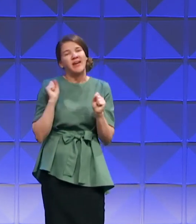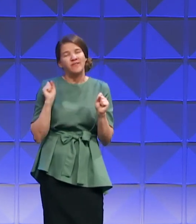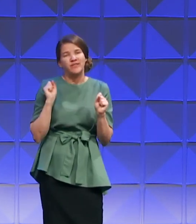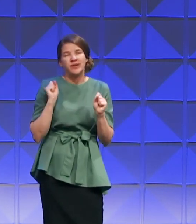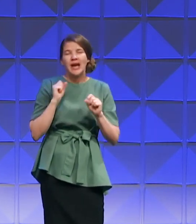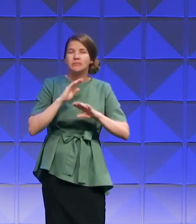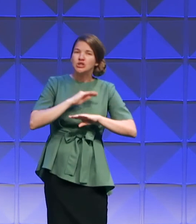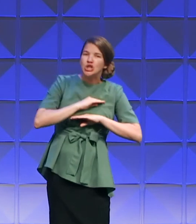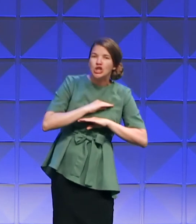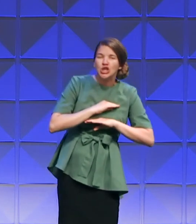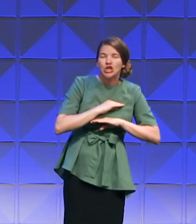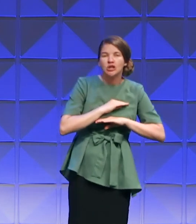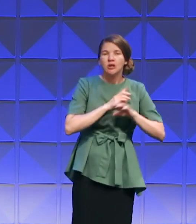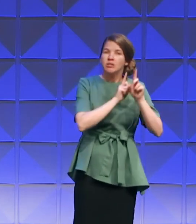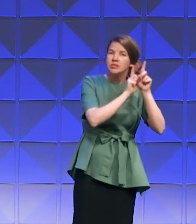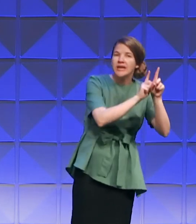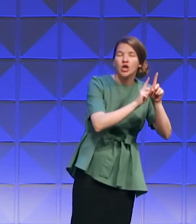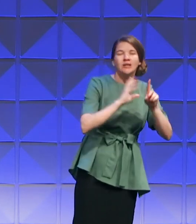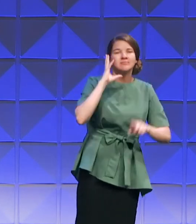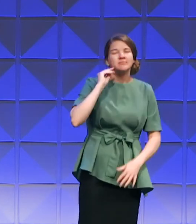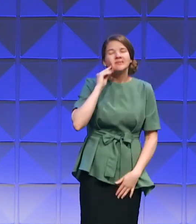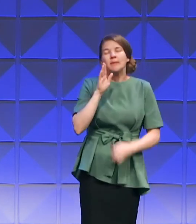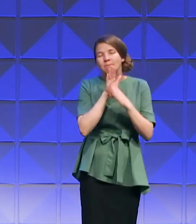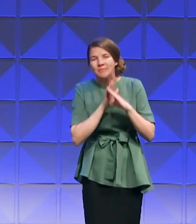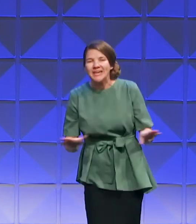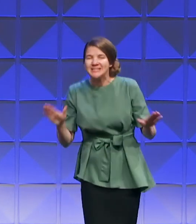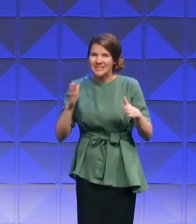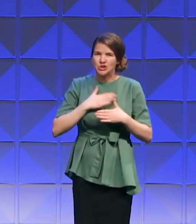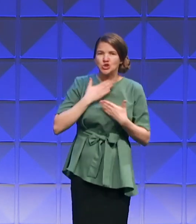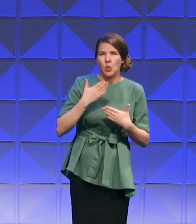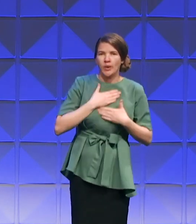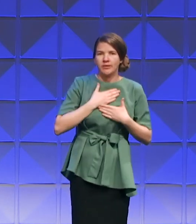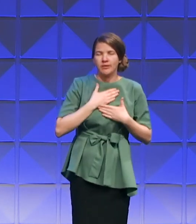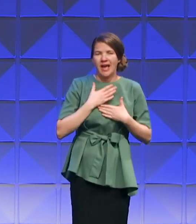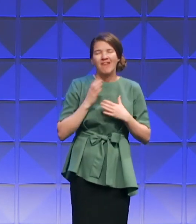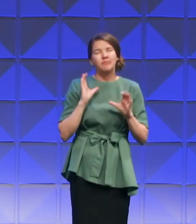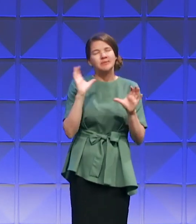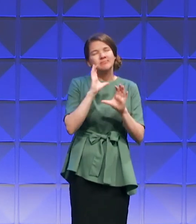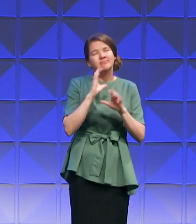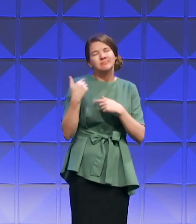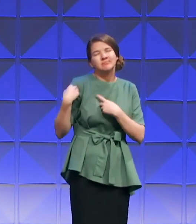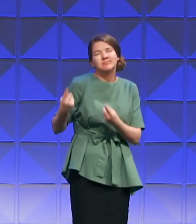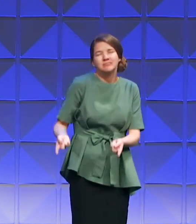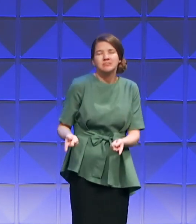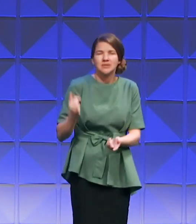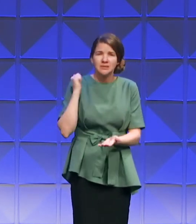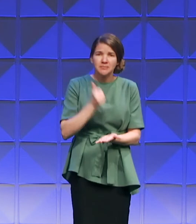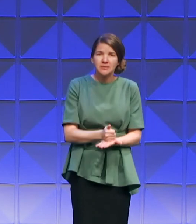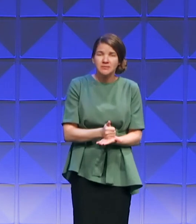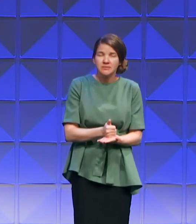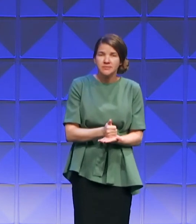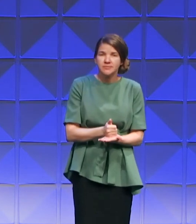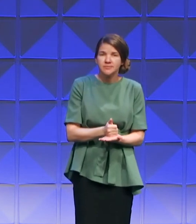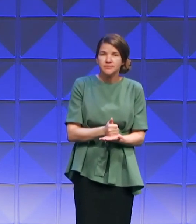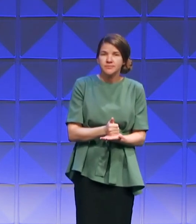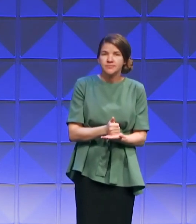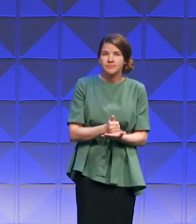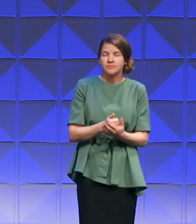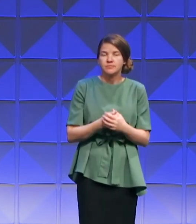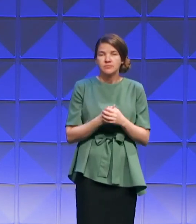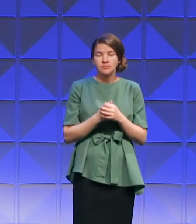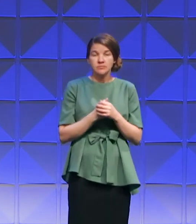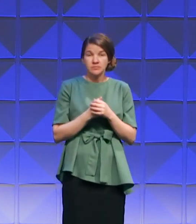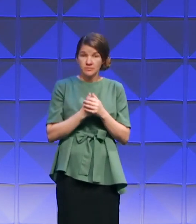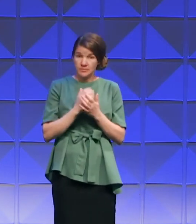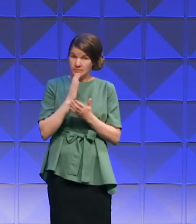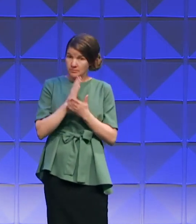secure. It's there that I find the peace and the joy that I've been searching for. Amen. And then there are those